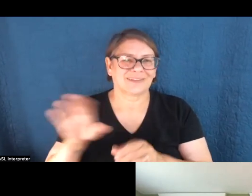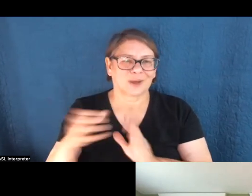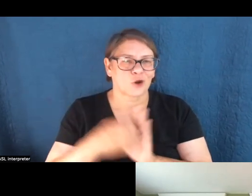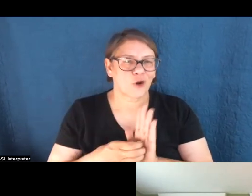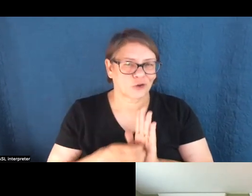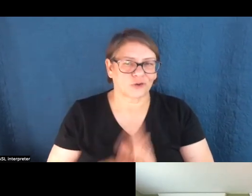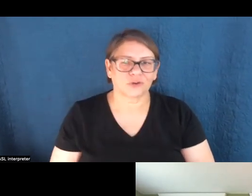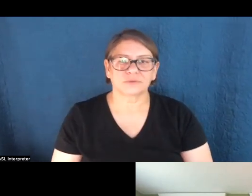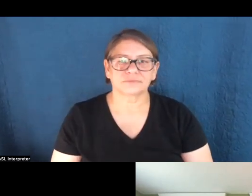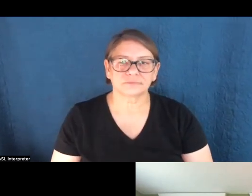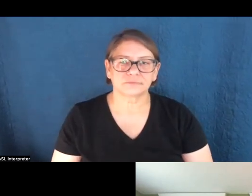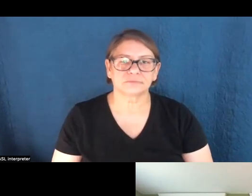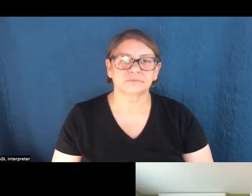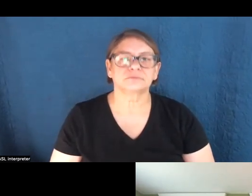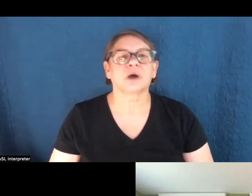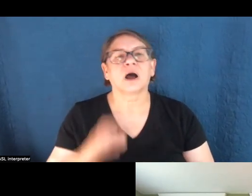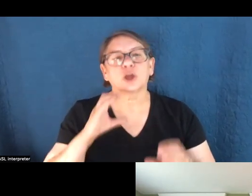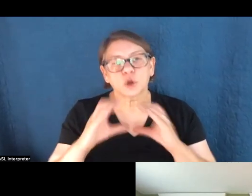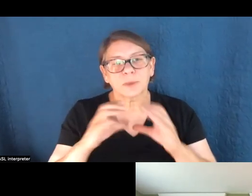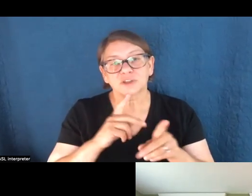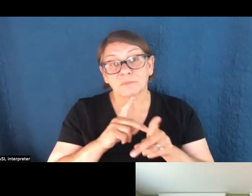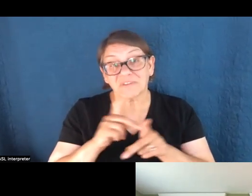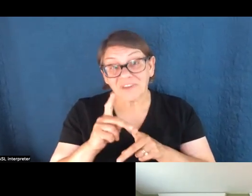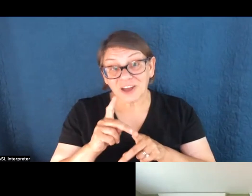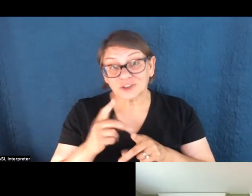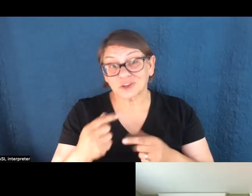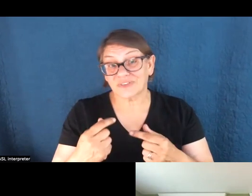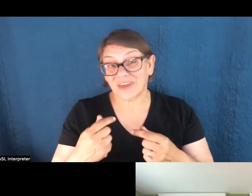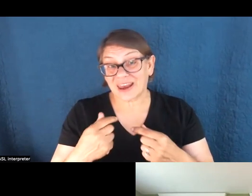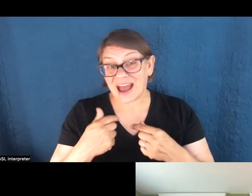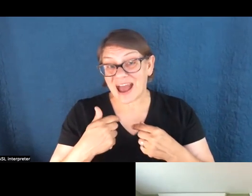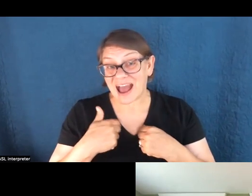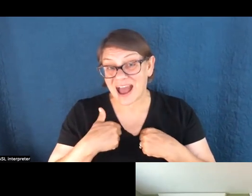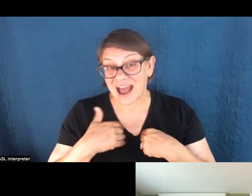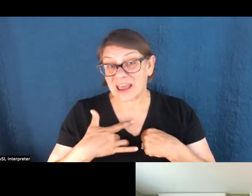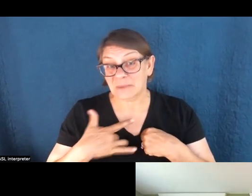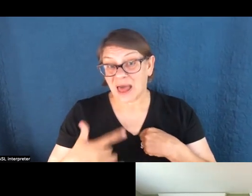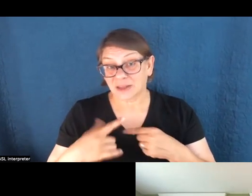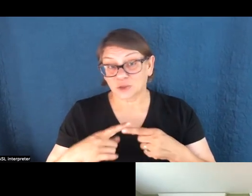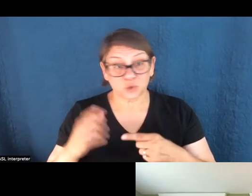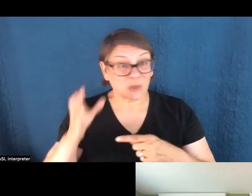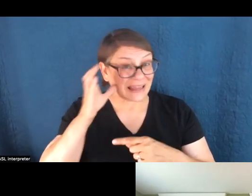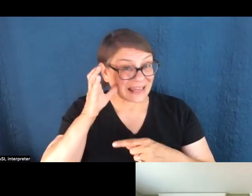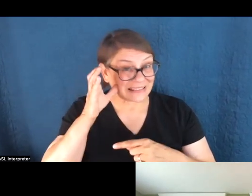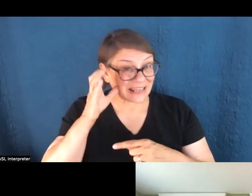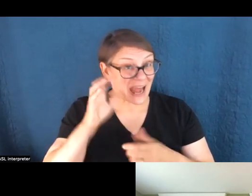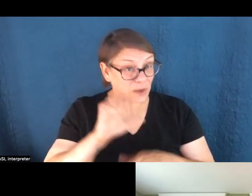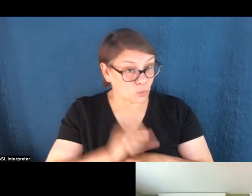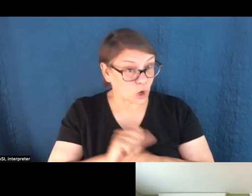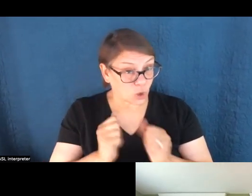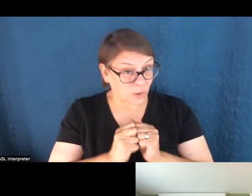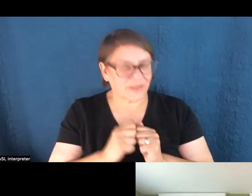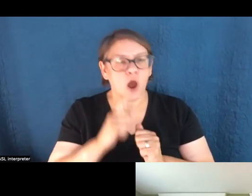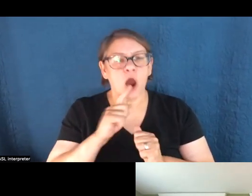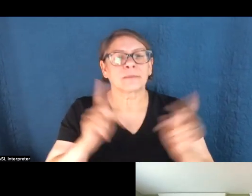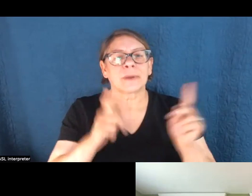Um, the, the communications professionals that I am by far the most likely to hear out and respond to and work with are the ones